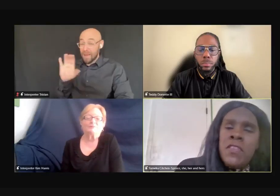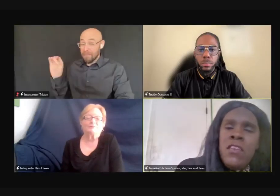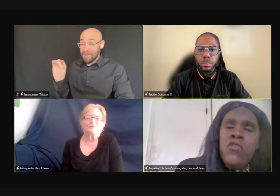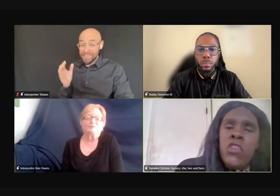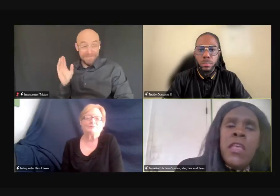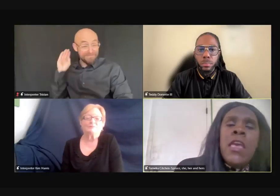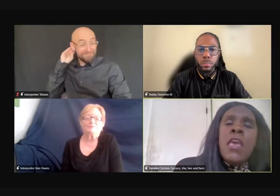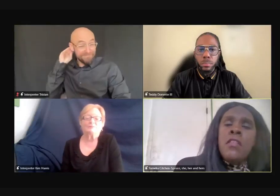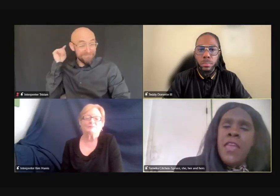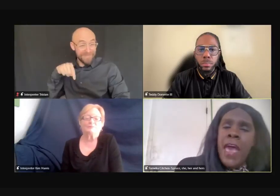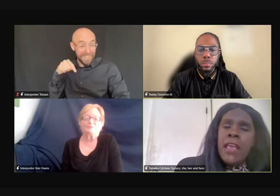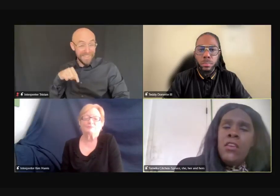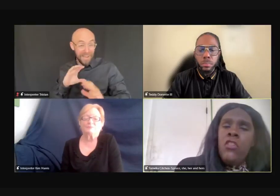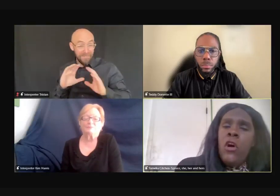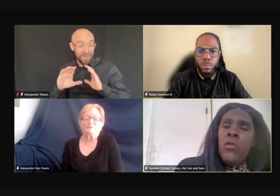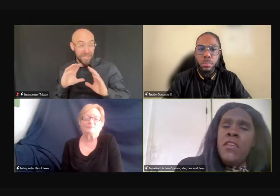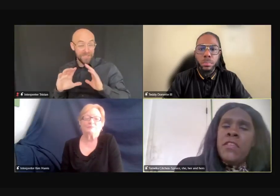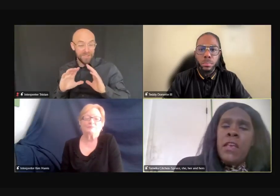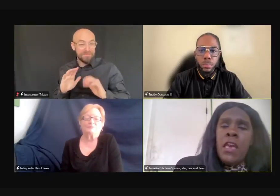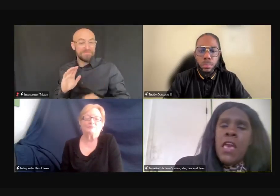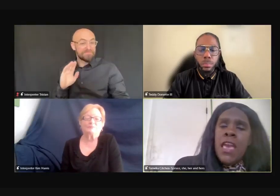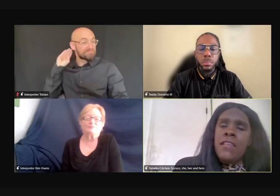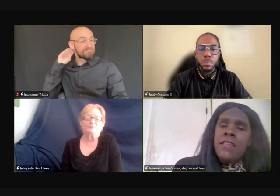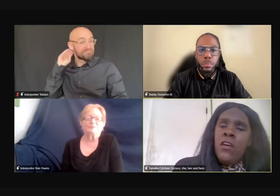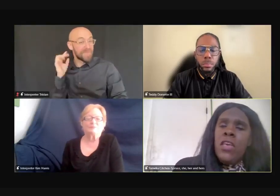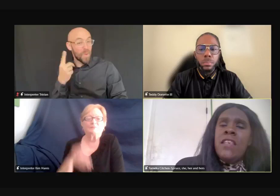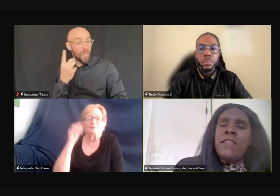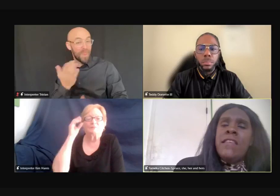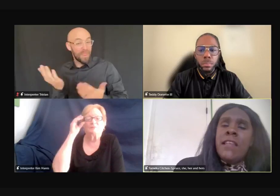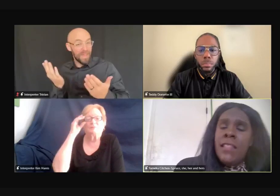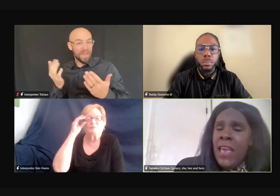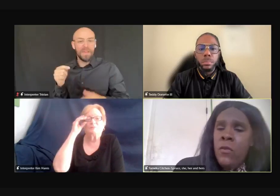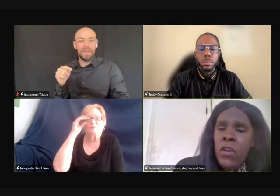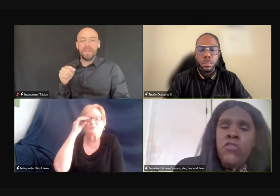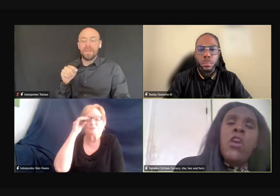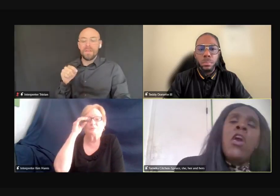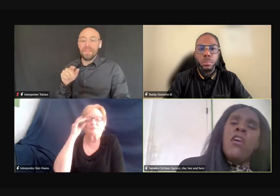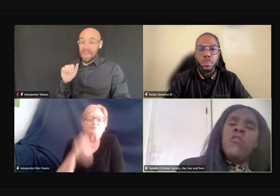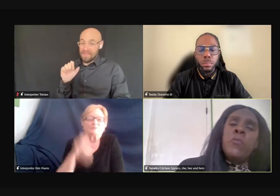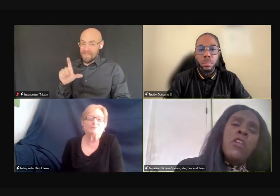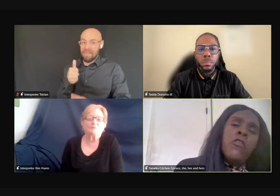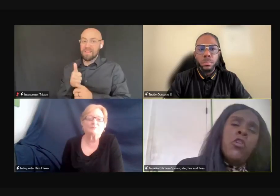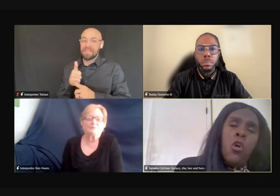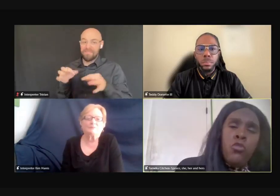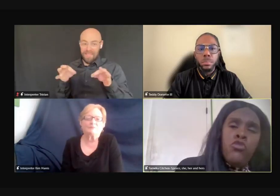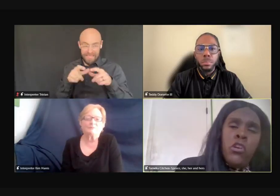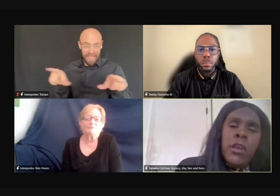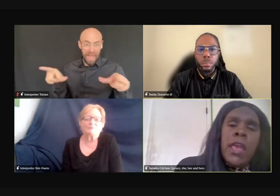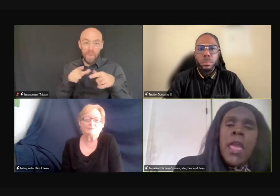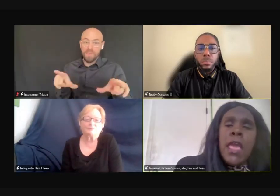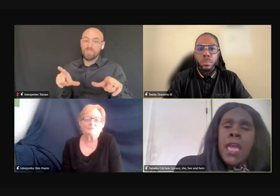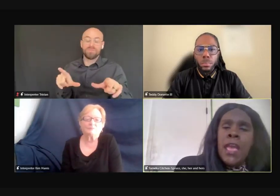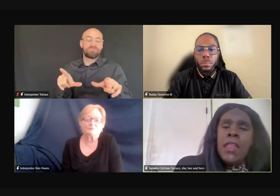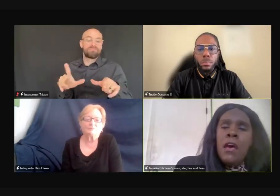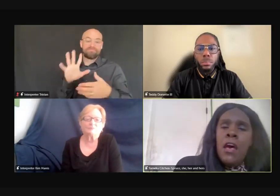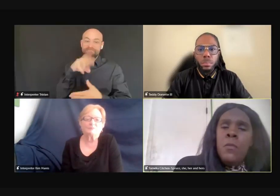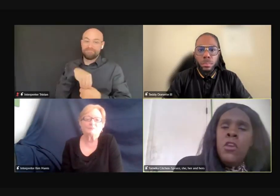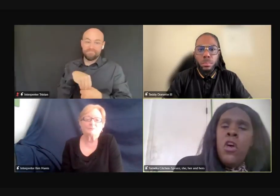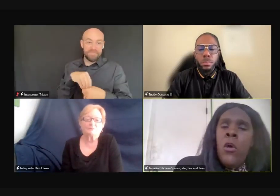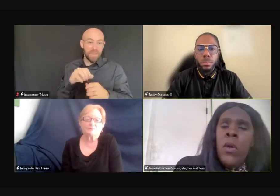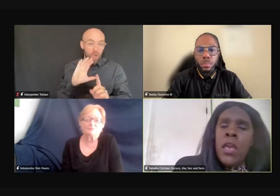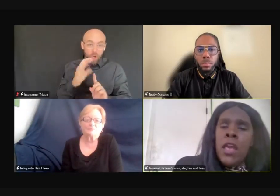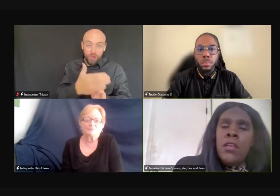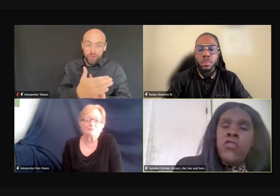this conversation that, you know, this ASL is, is a language, it's part of a culture, and,